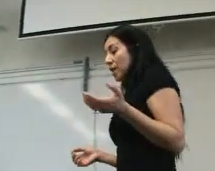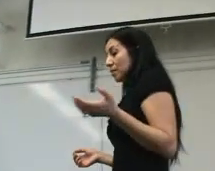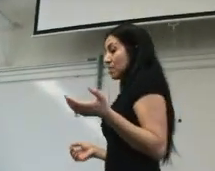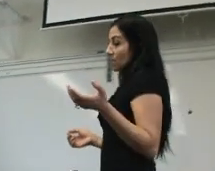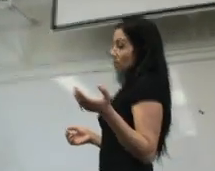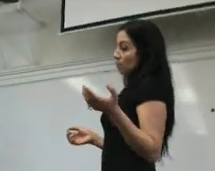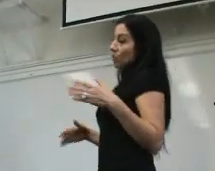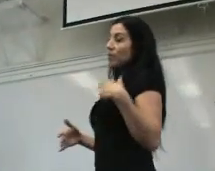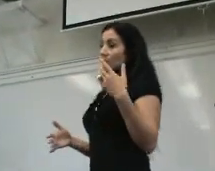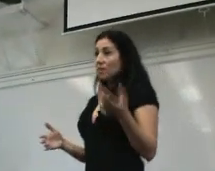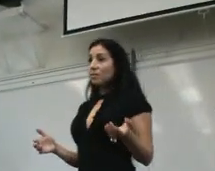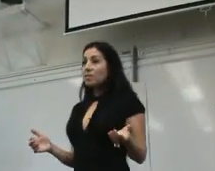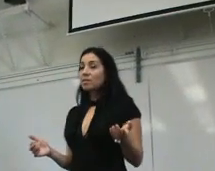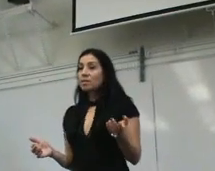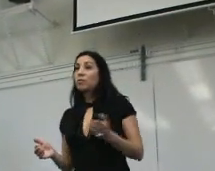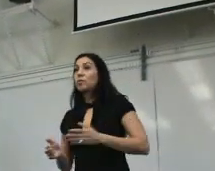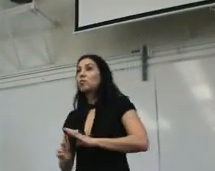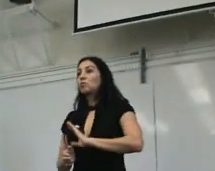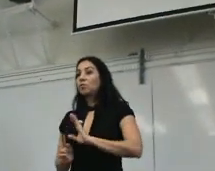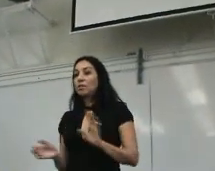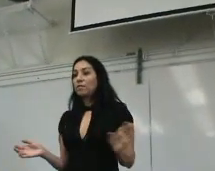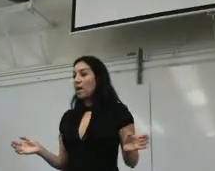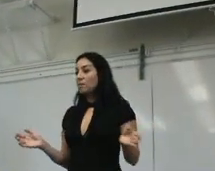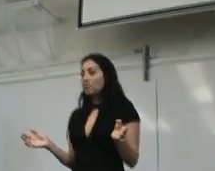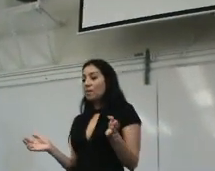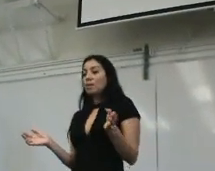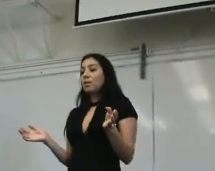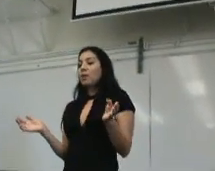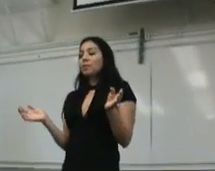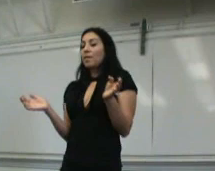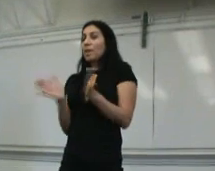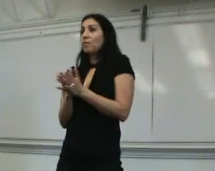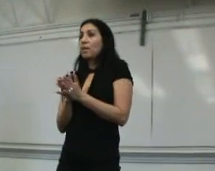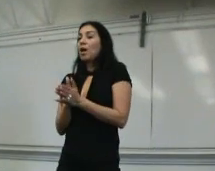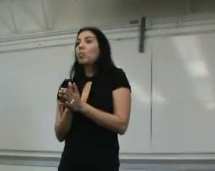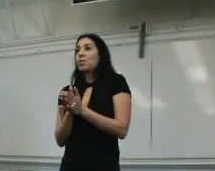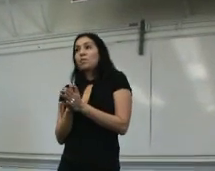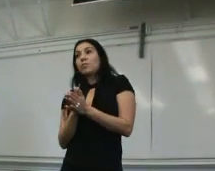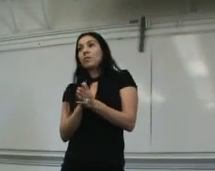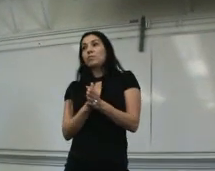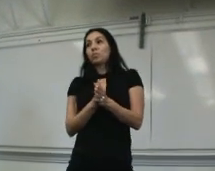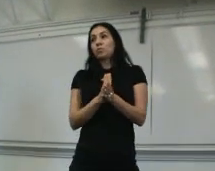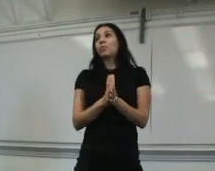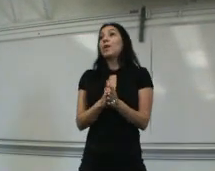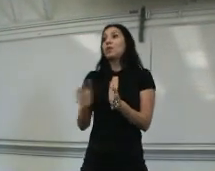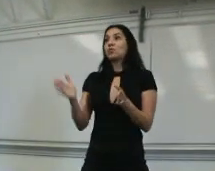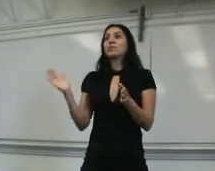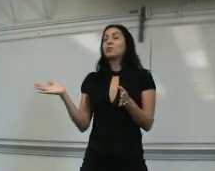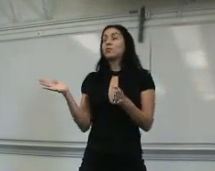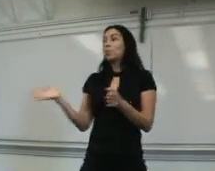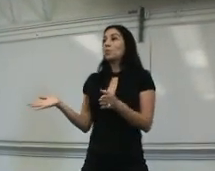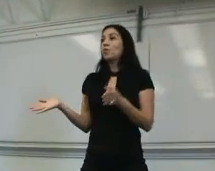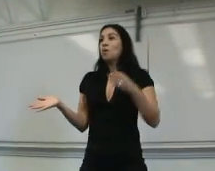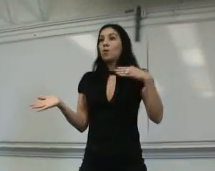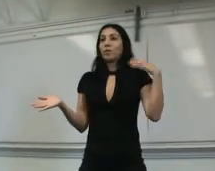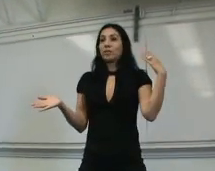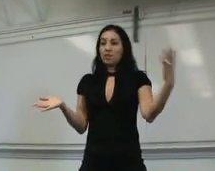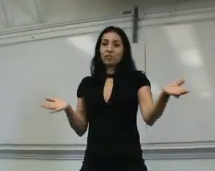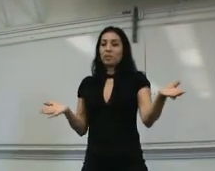friends, well, the bartenders, they were just really fast. And I got up. I felt like I would never be able to do eight drinks in a row or ten